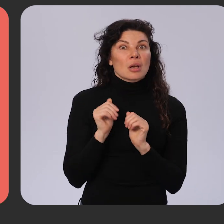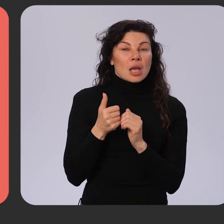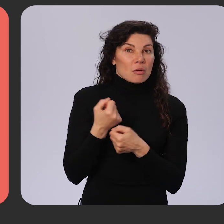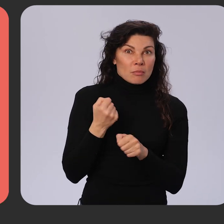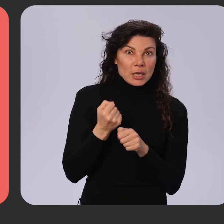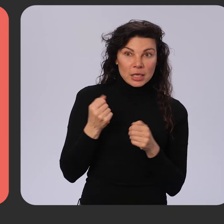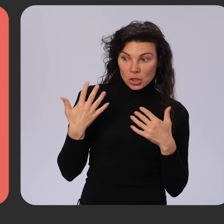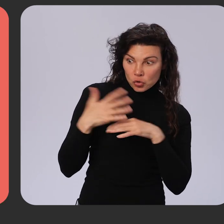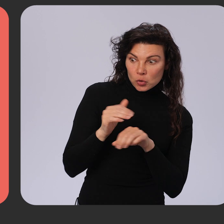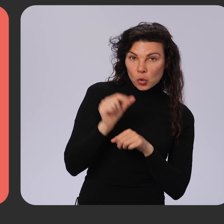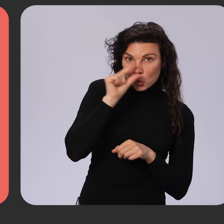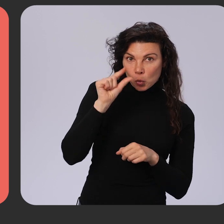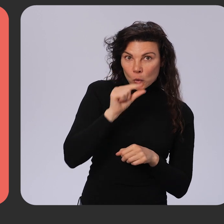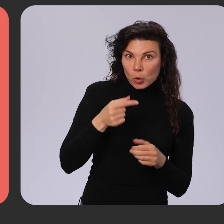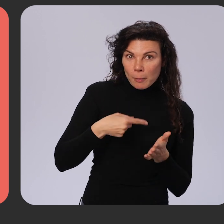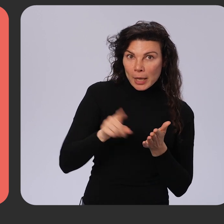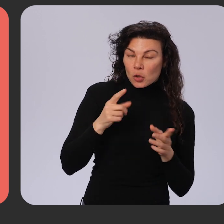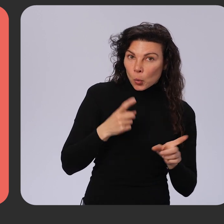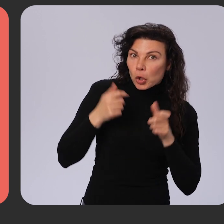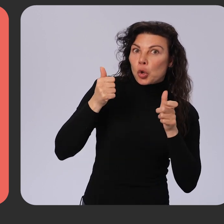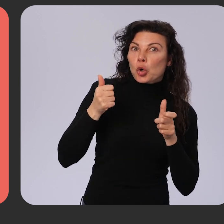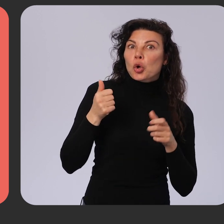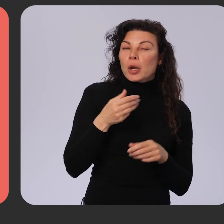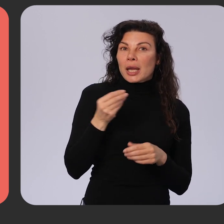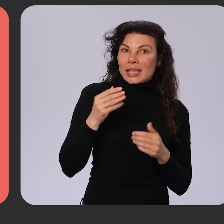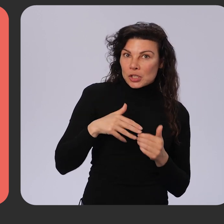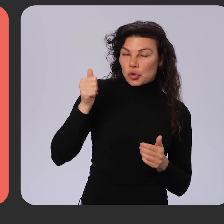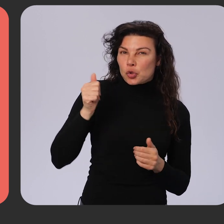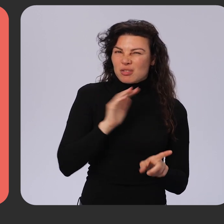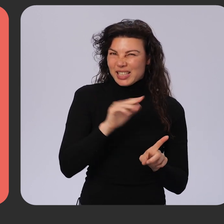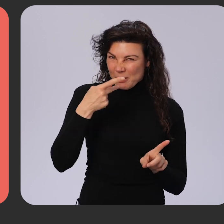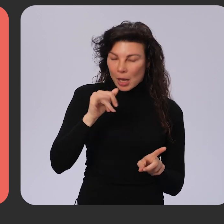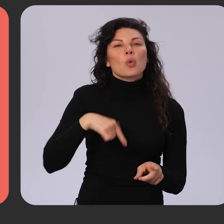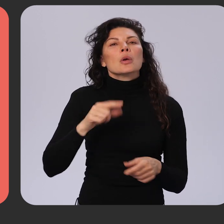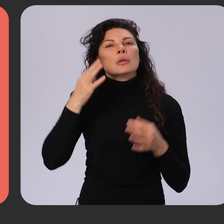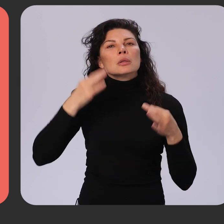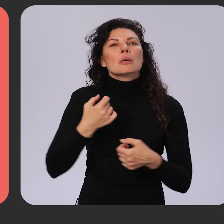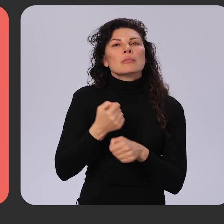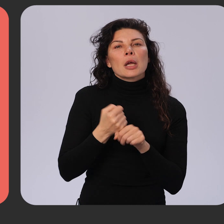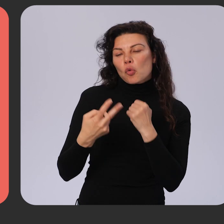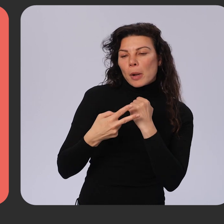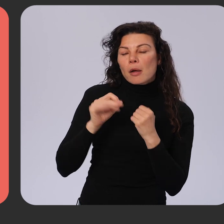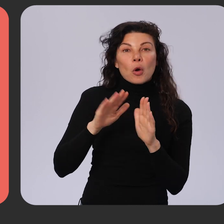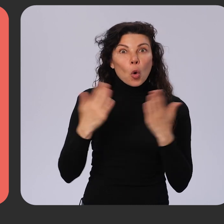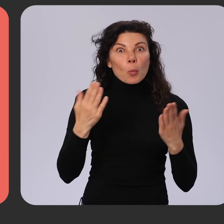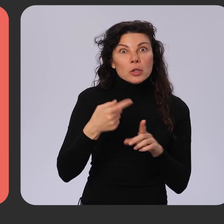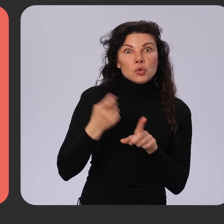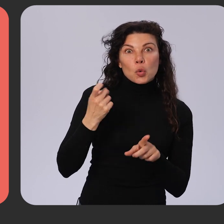with Google Pay APIs quicker and easier, we created a repository of open source samples for some of